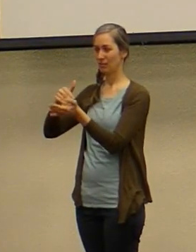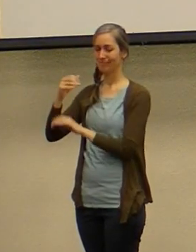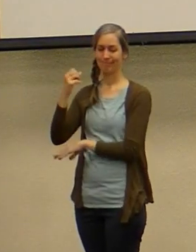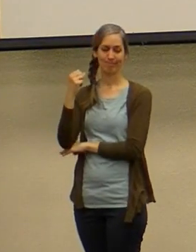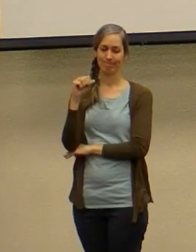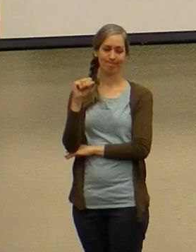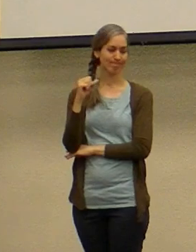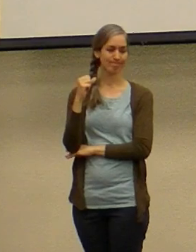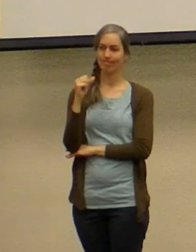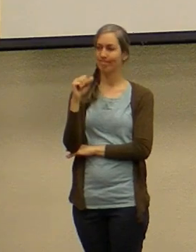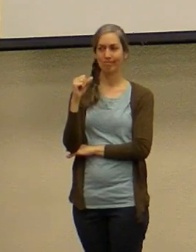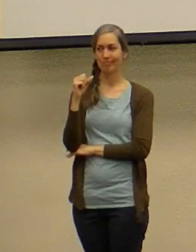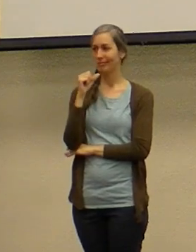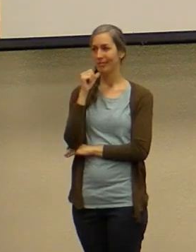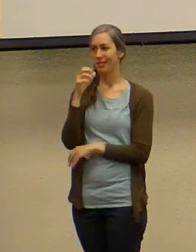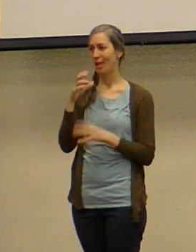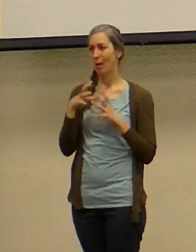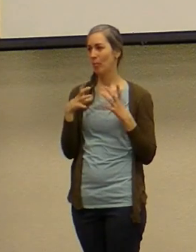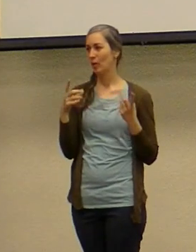the